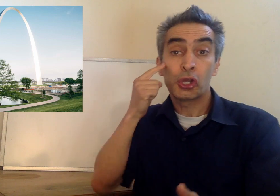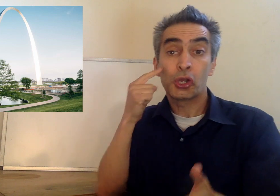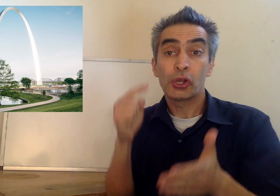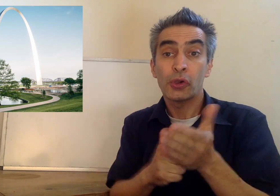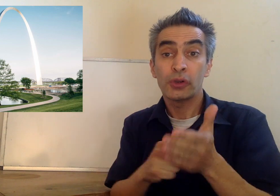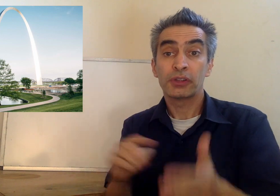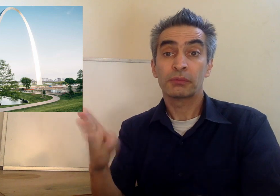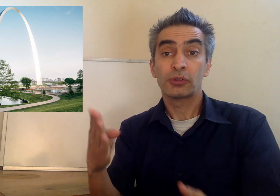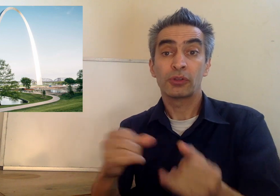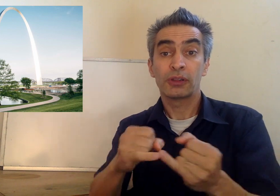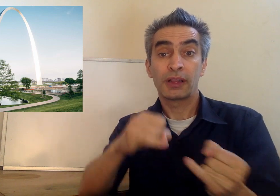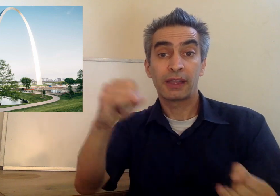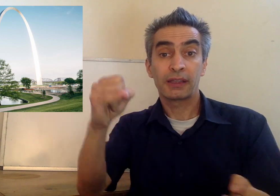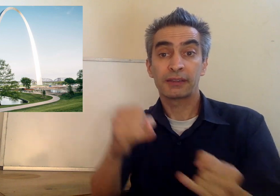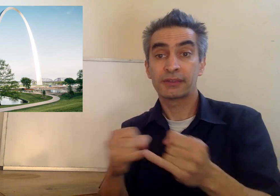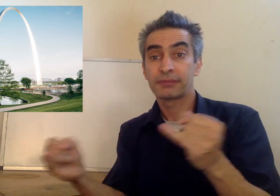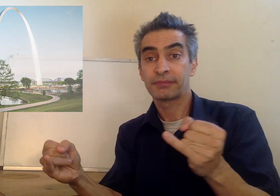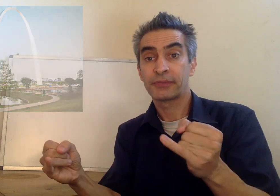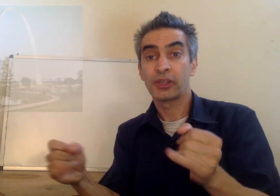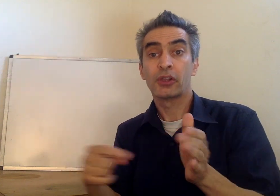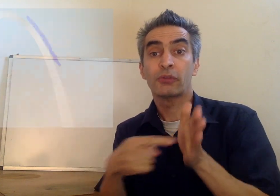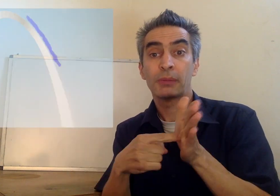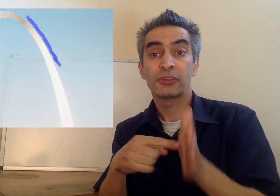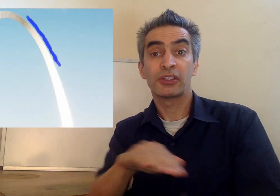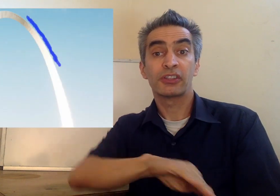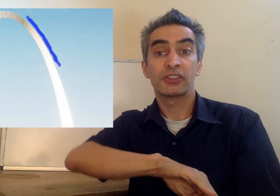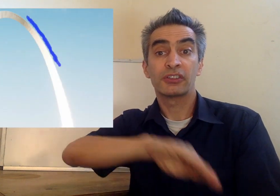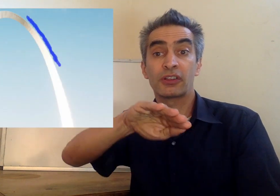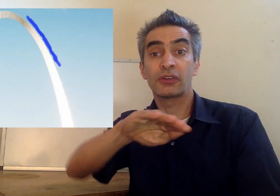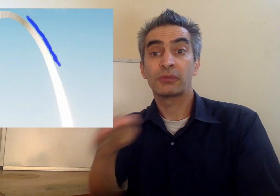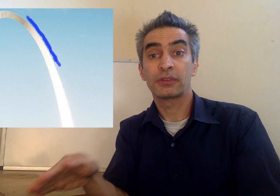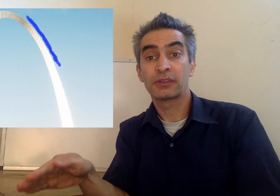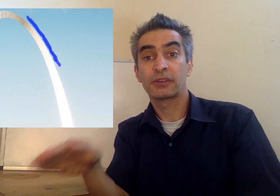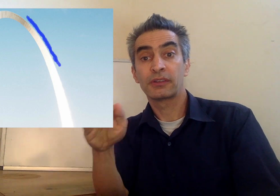Notice the blue lines. They represent the slopes.